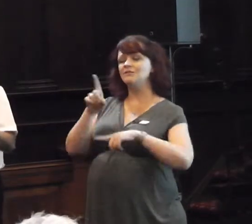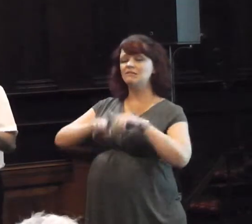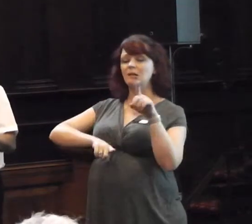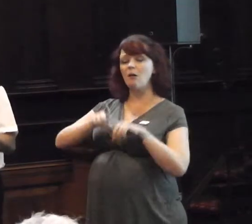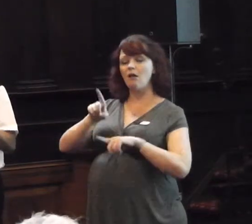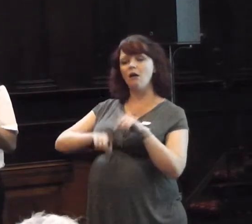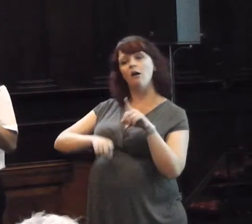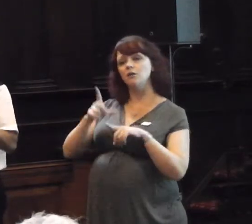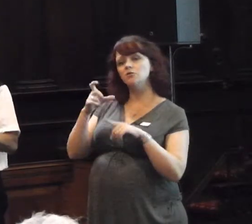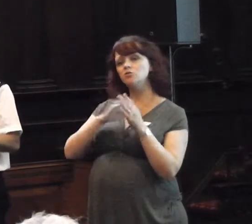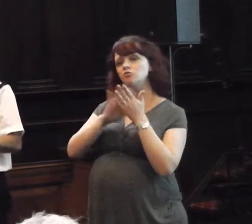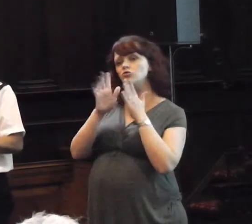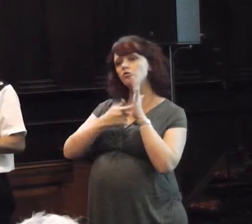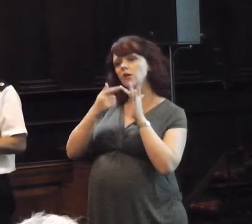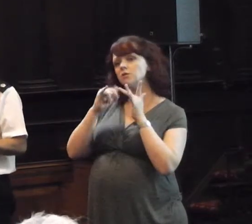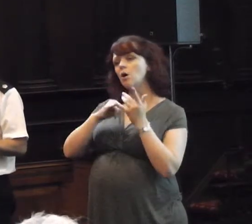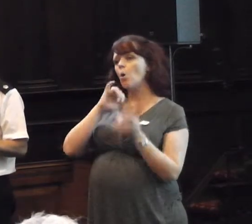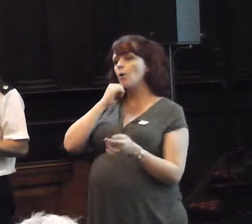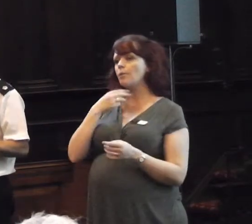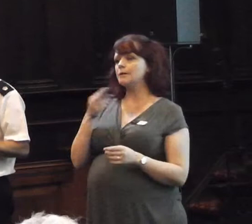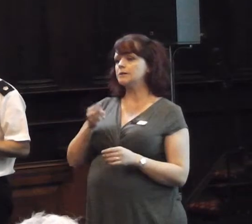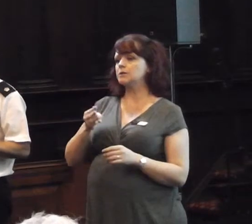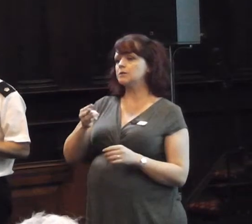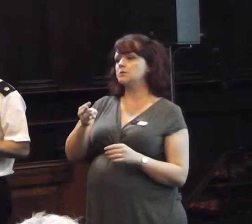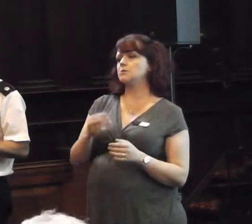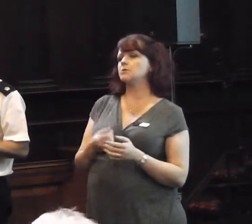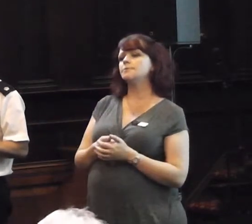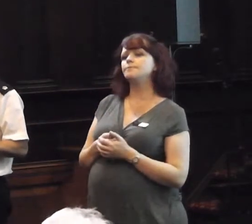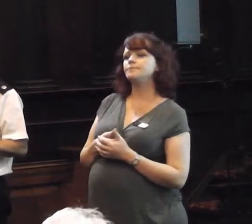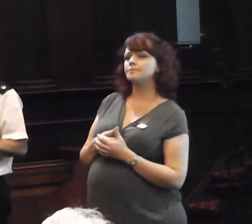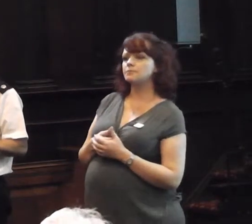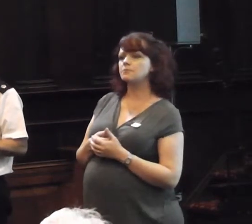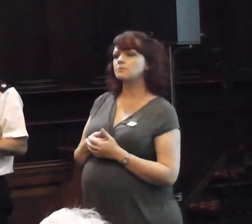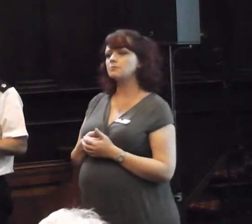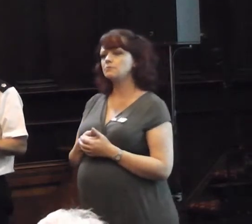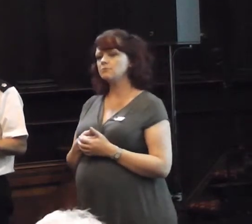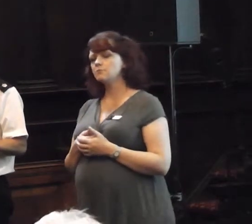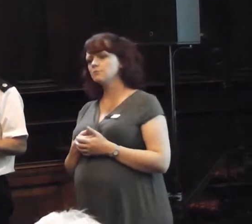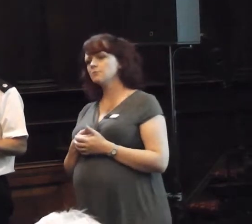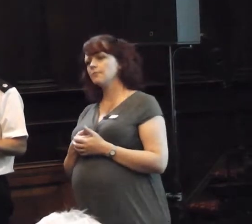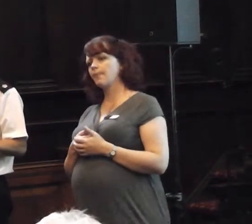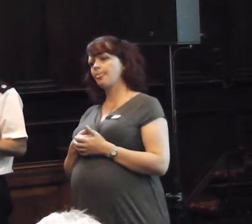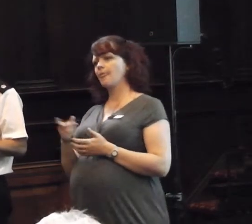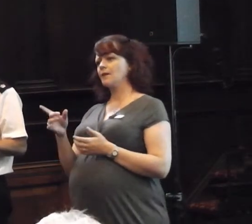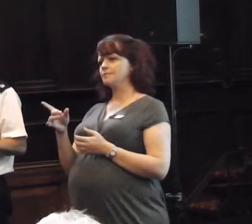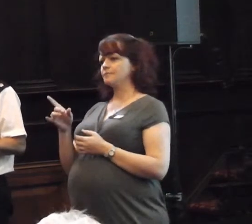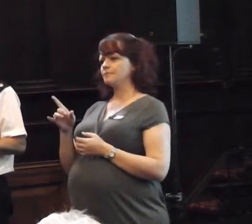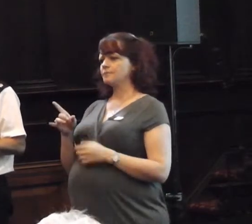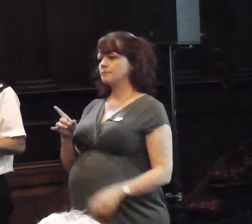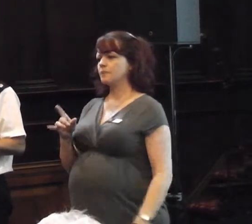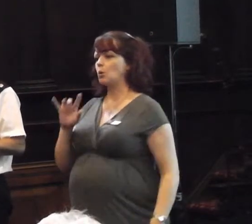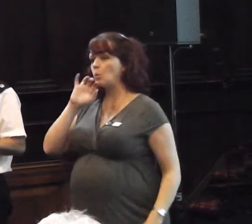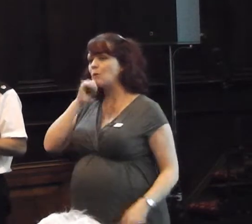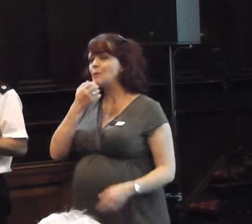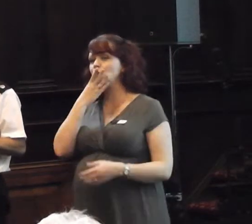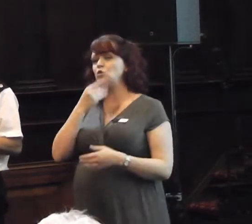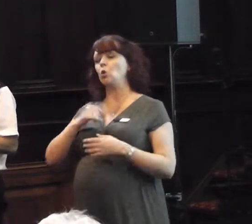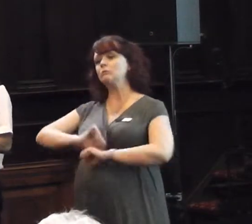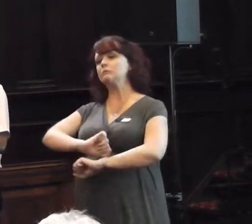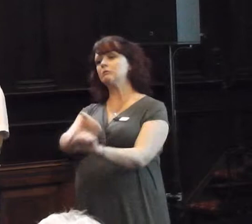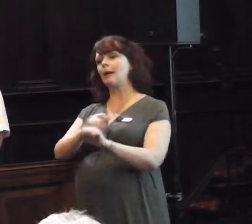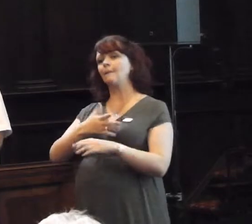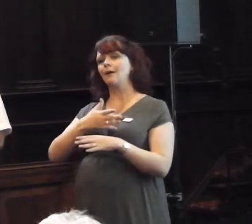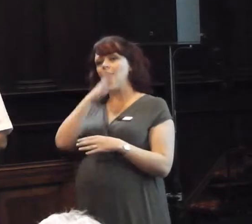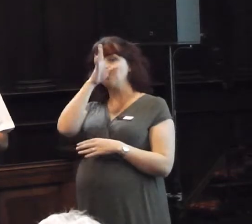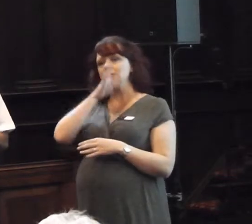Chris, we would be, you know, there was a potential, a serious incident happening, if we would have had those tasers. But it's not